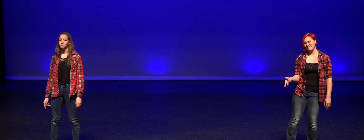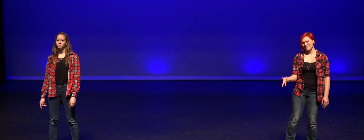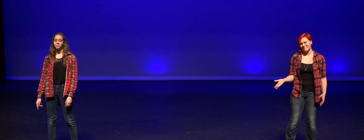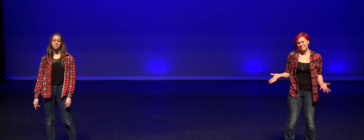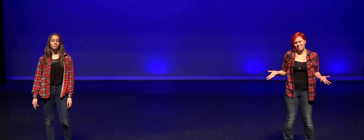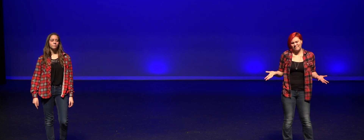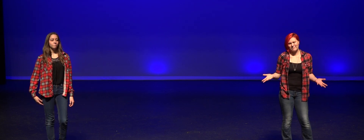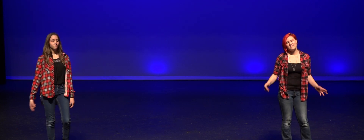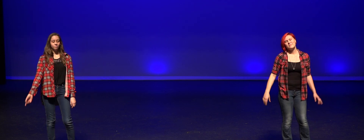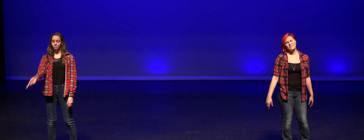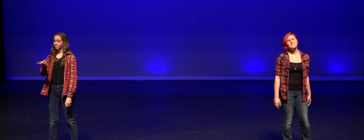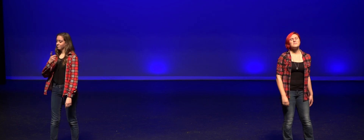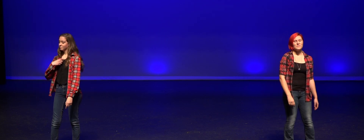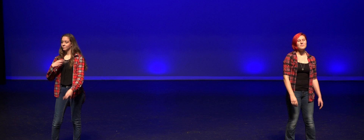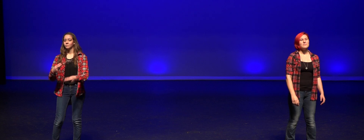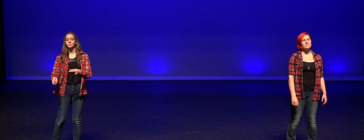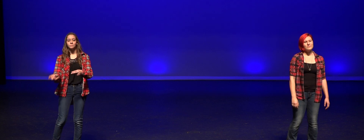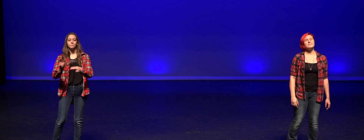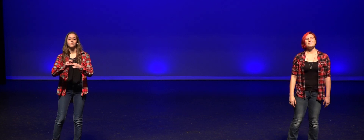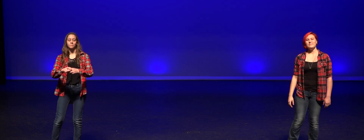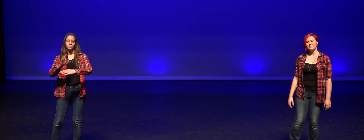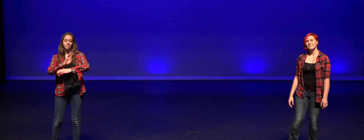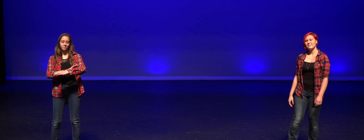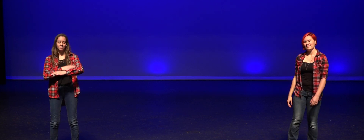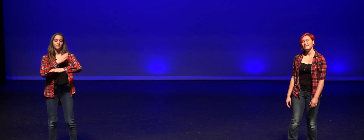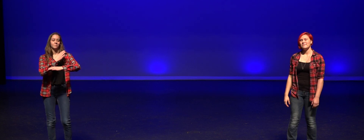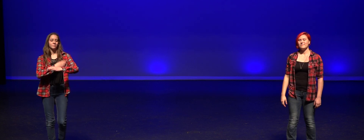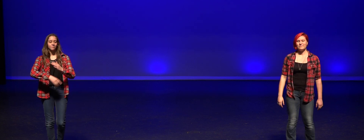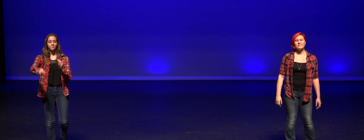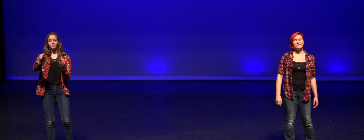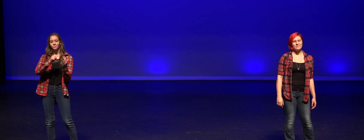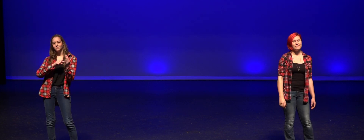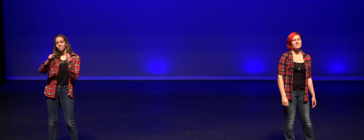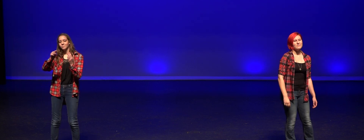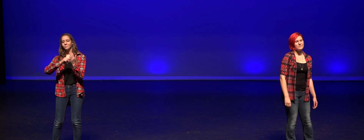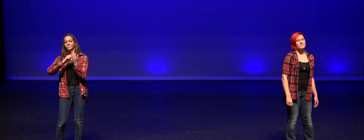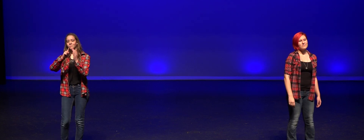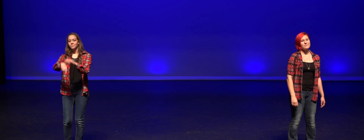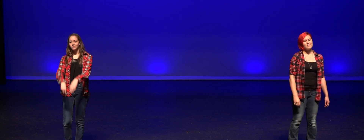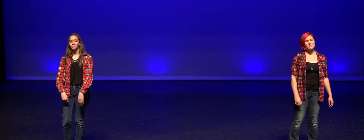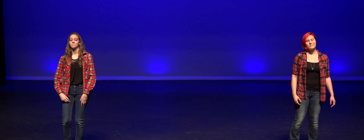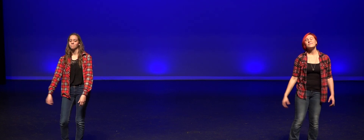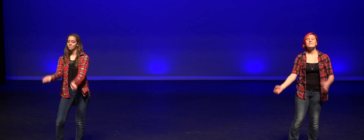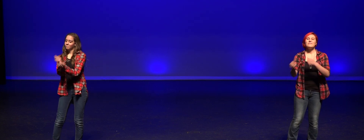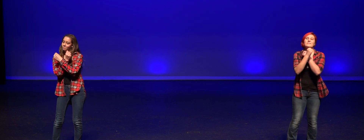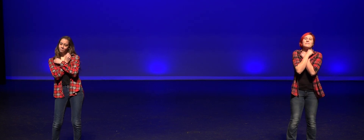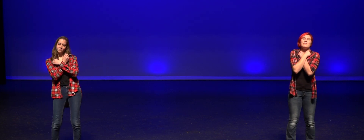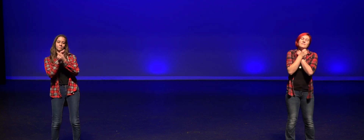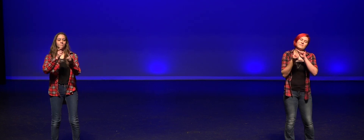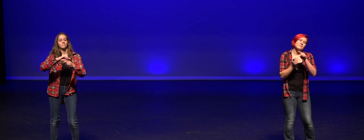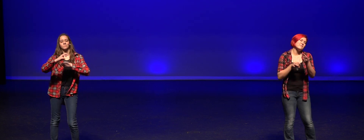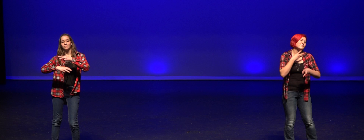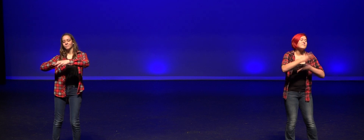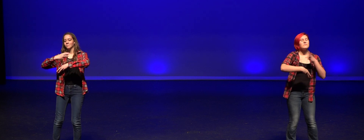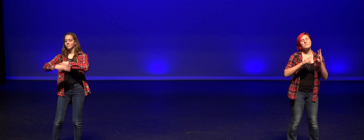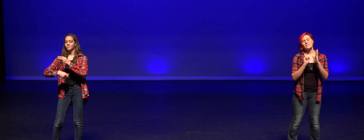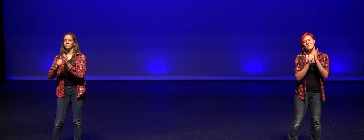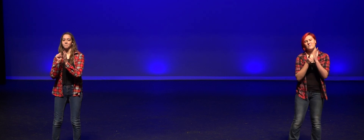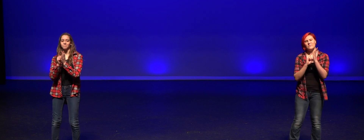portfolios But I'll be sitting here with a song that I wrote Saying love could change the world in